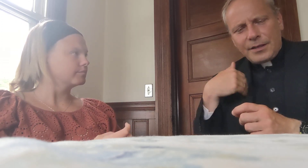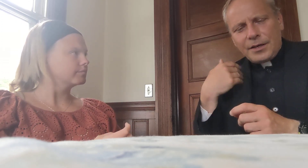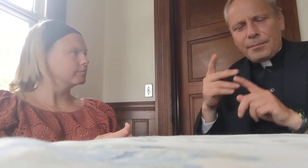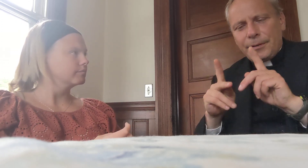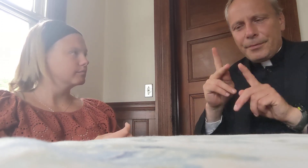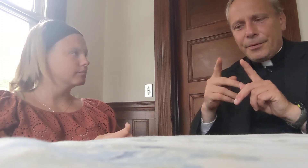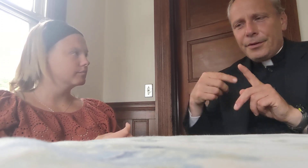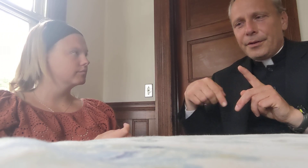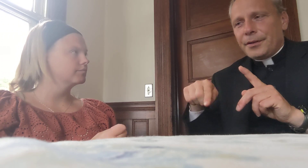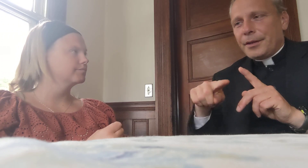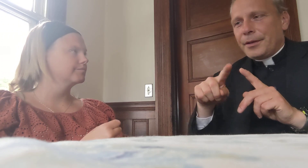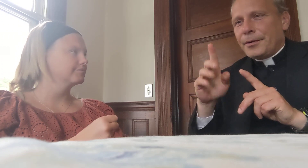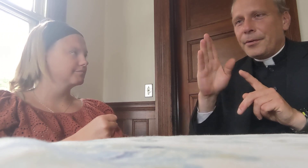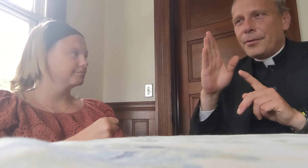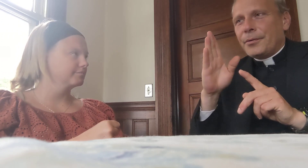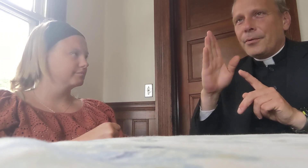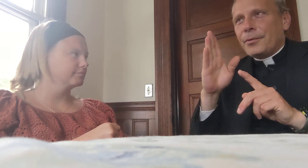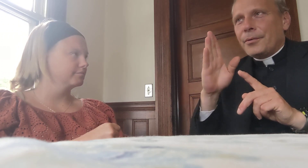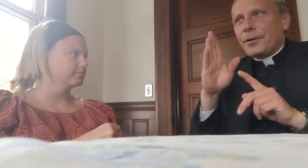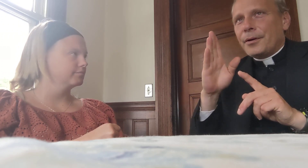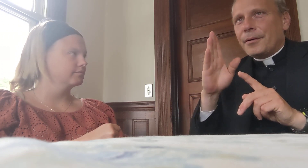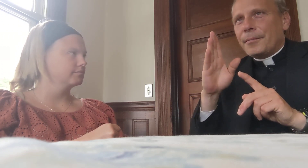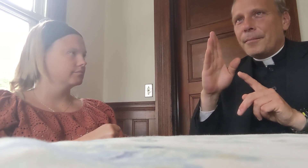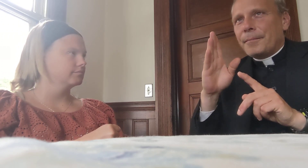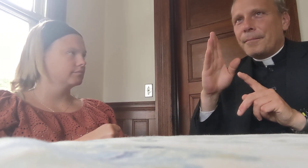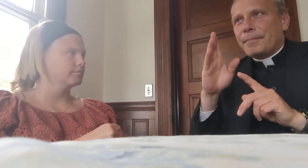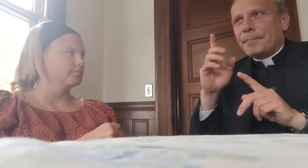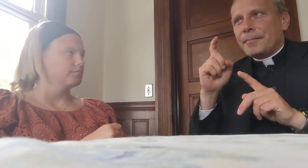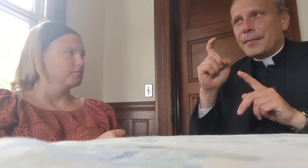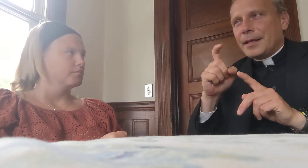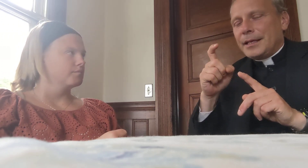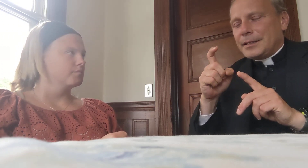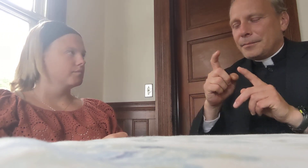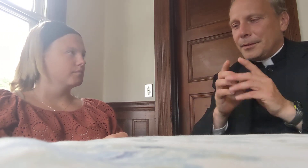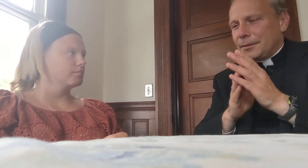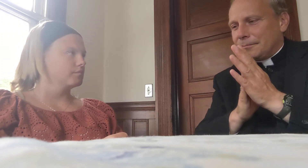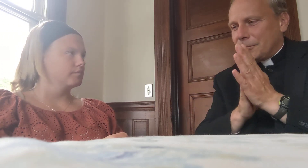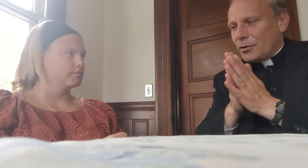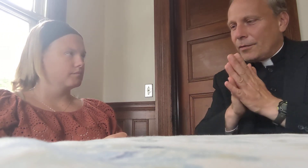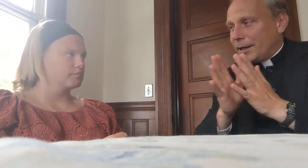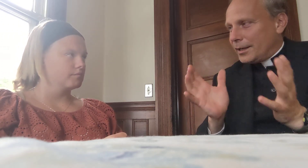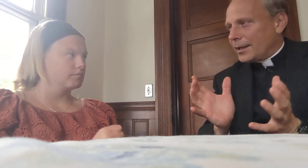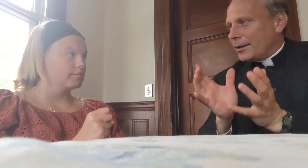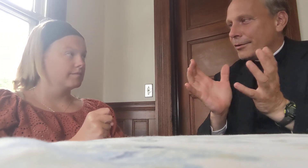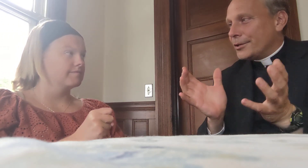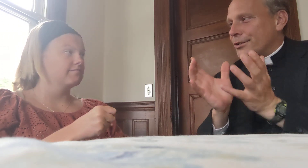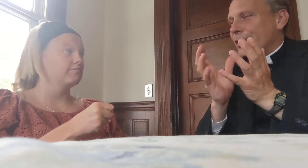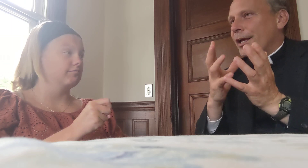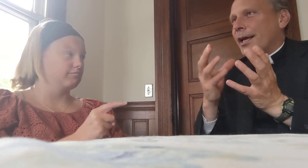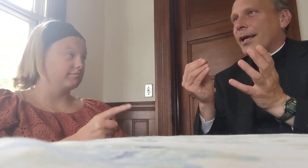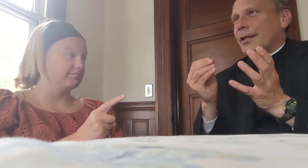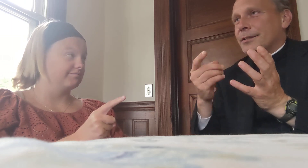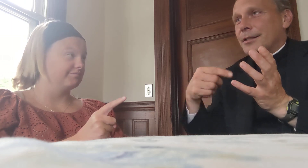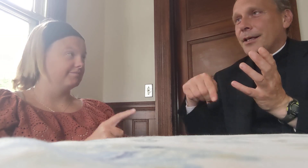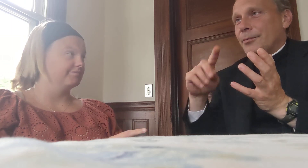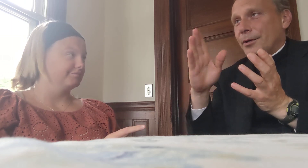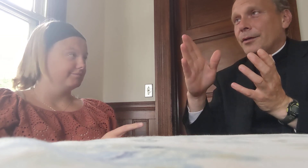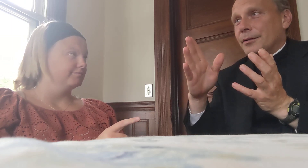young people, they, um, they need to be motivated, encouraged, and, because they will